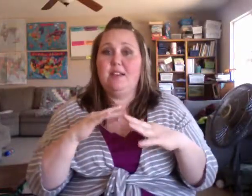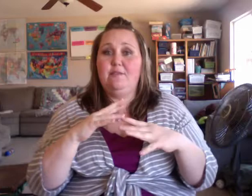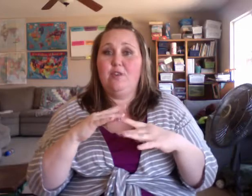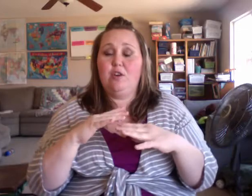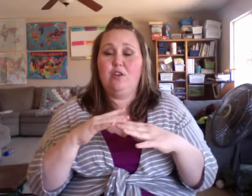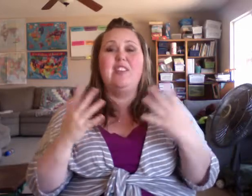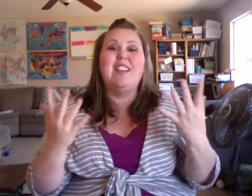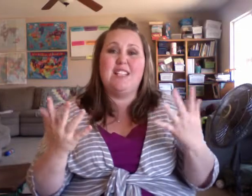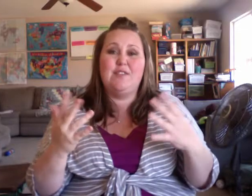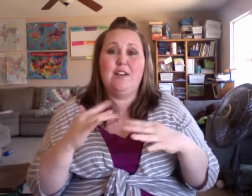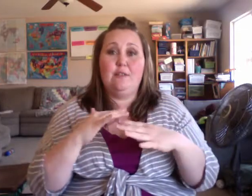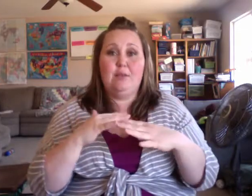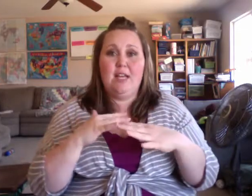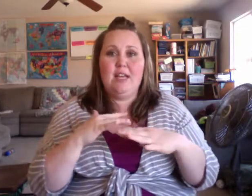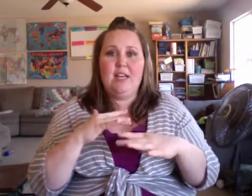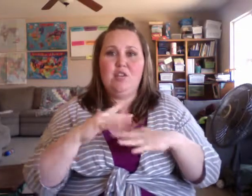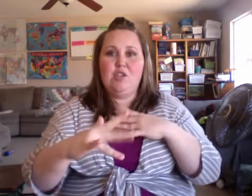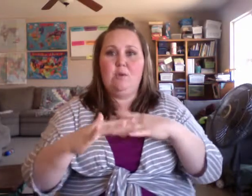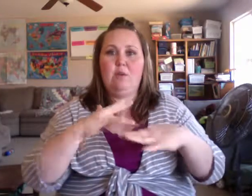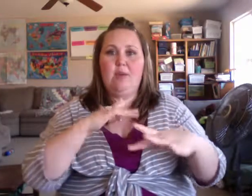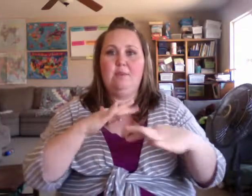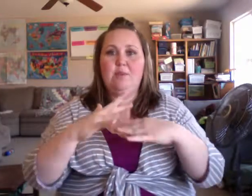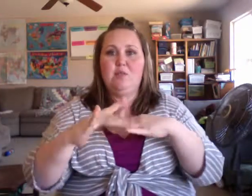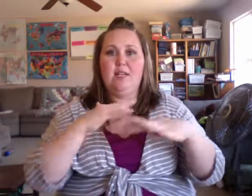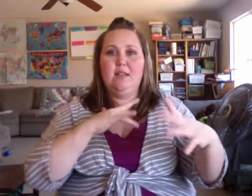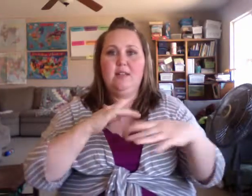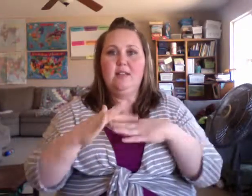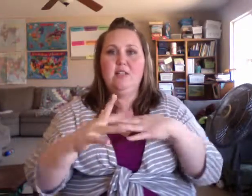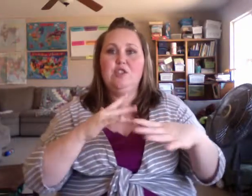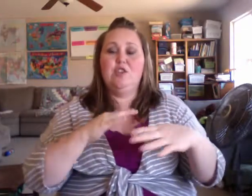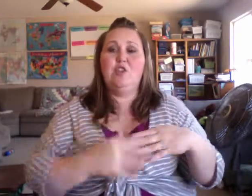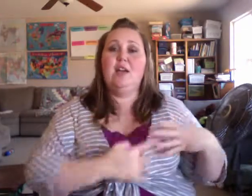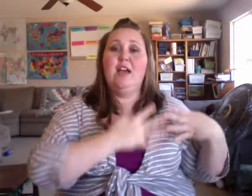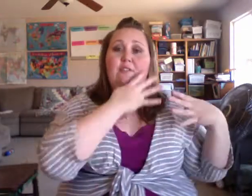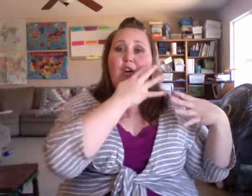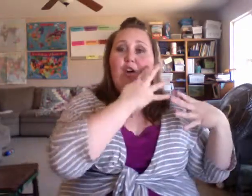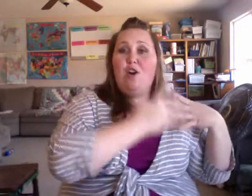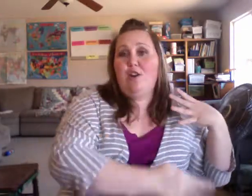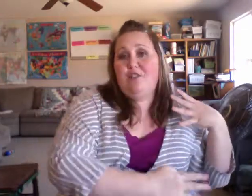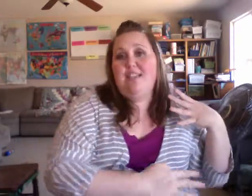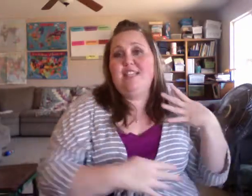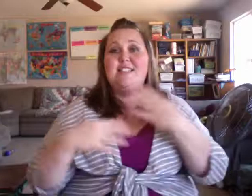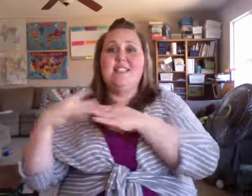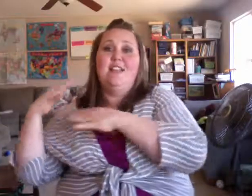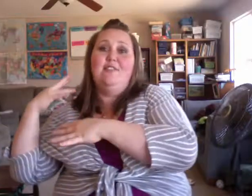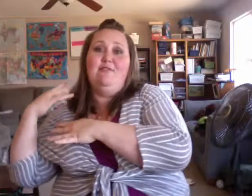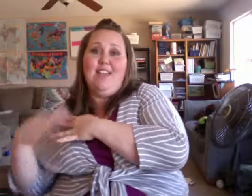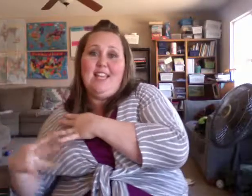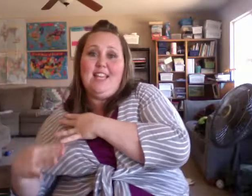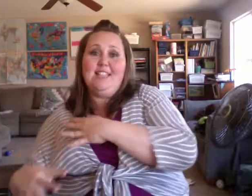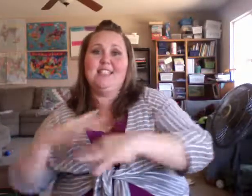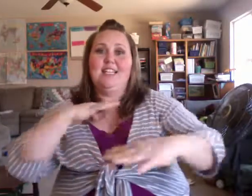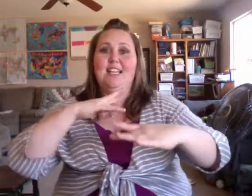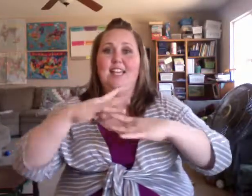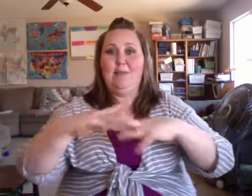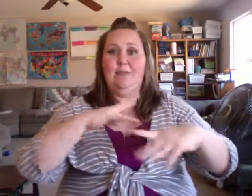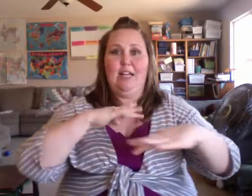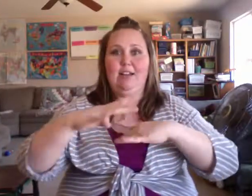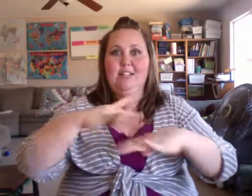classifier for blood and show it going in between. So you could have arteries, veins, capillaries.